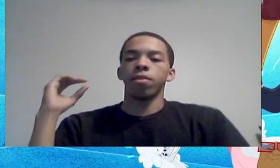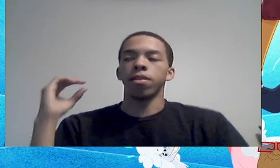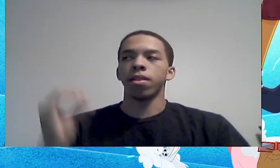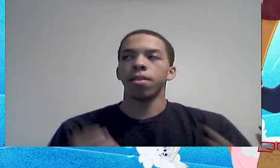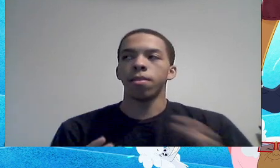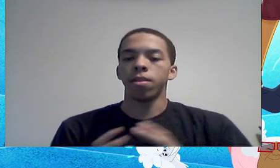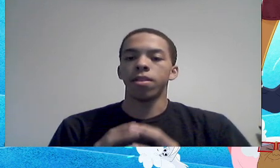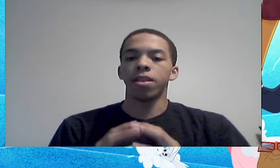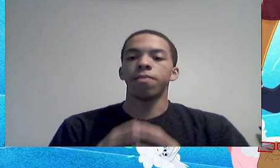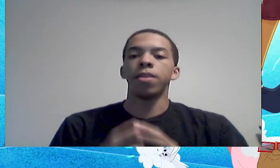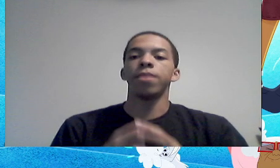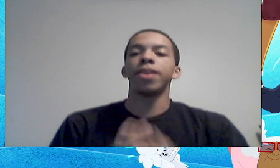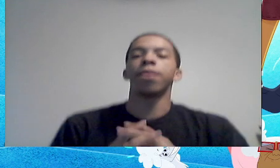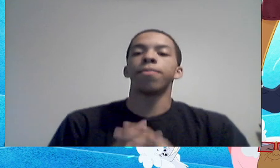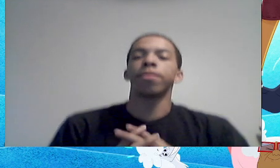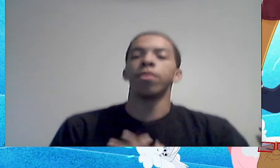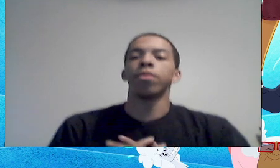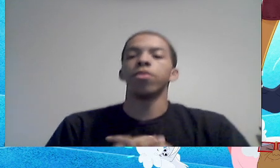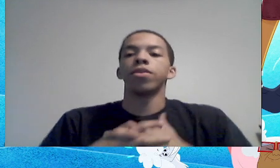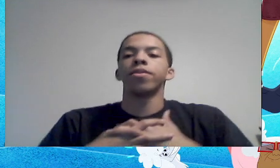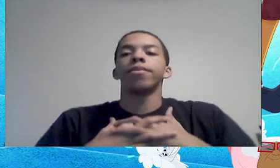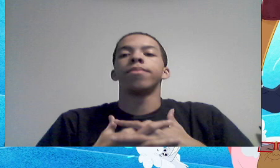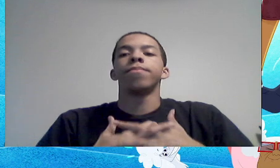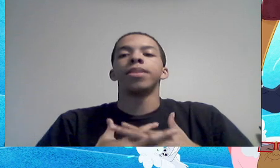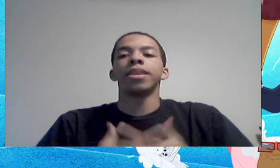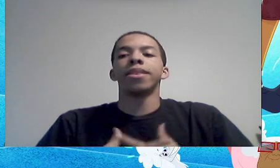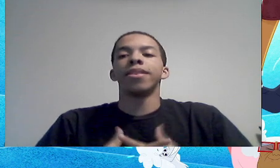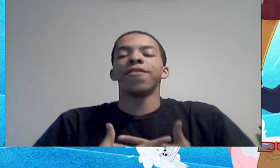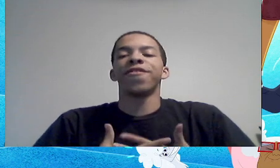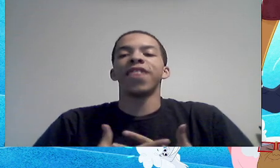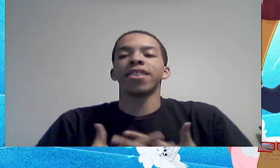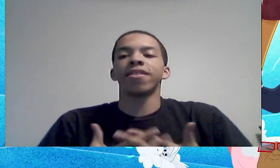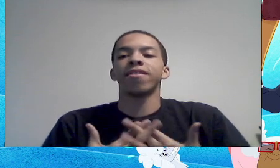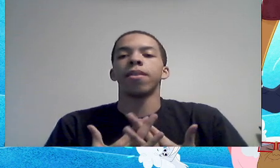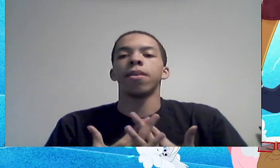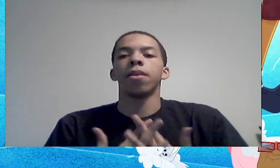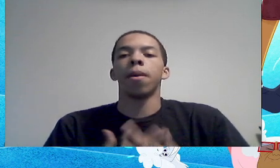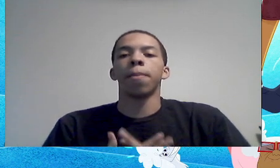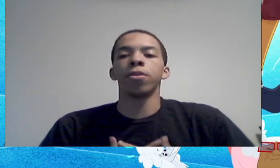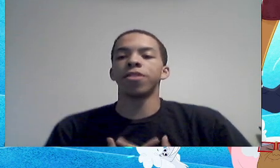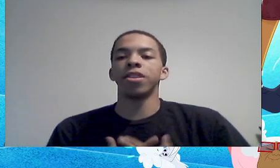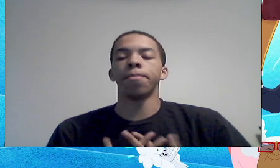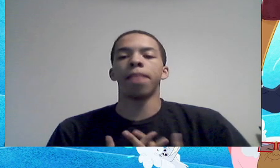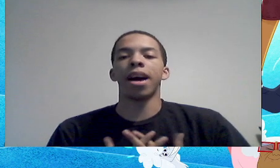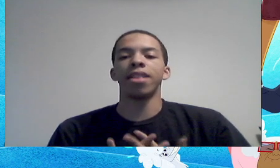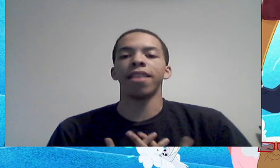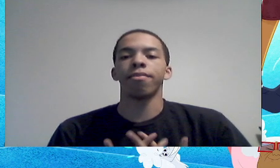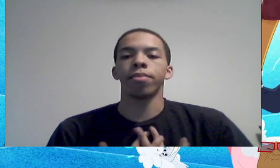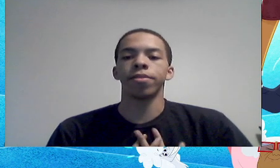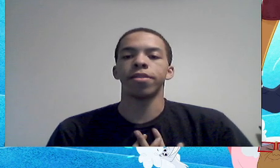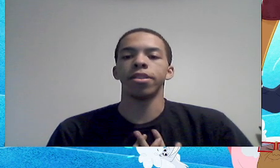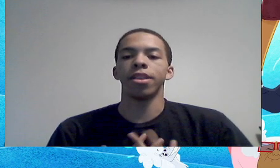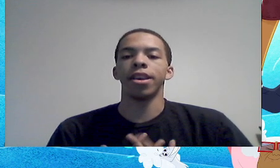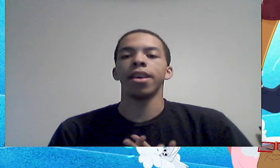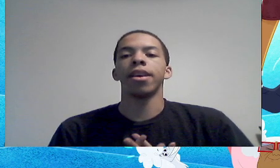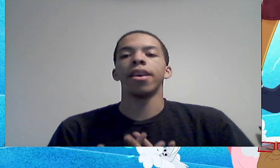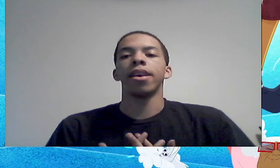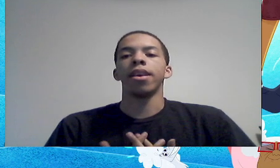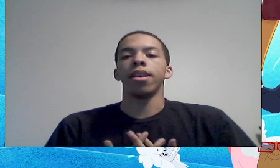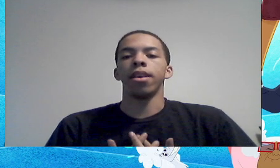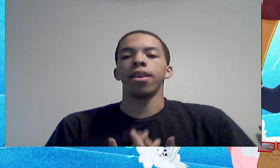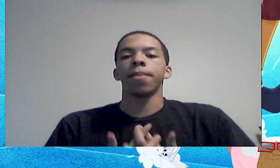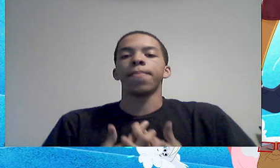so, this BV episode, episode, because it affects a person in my life, personally,